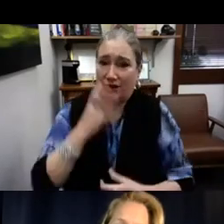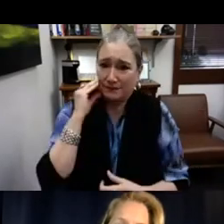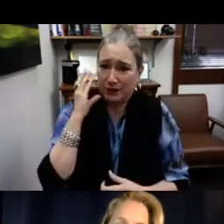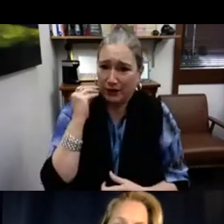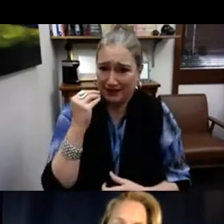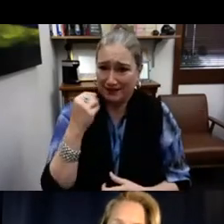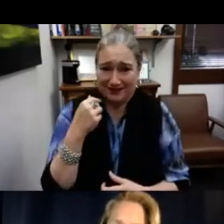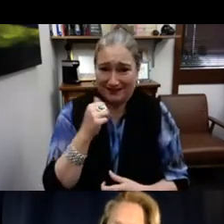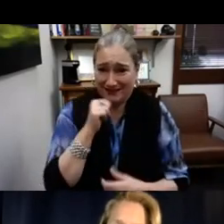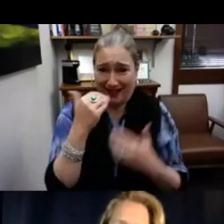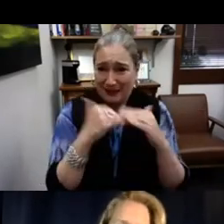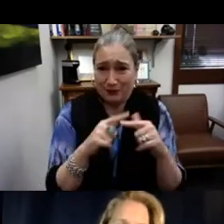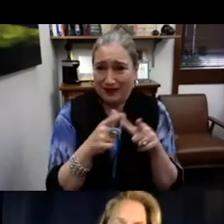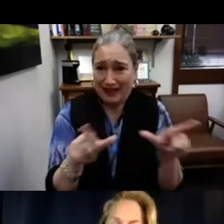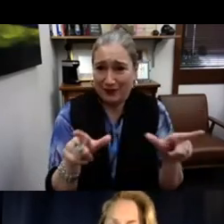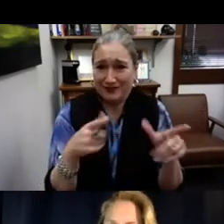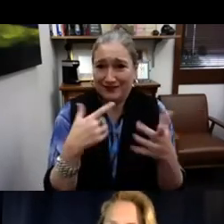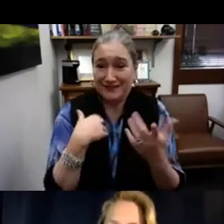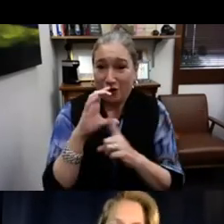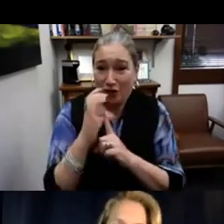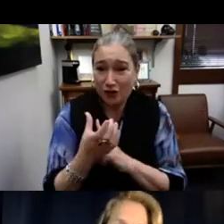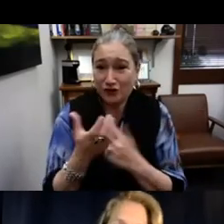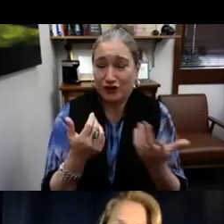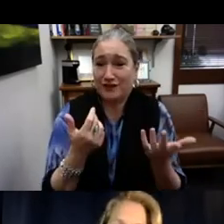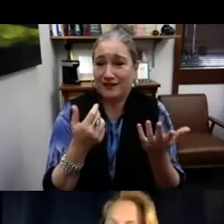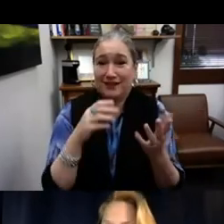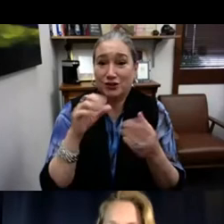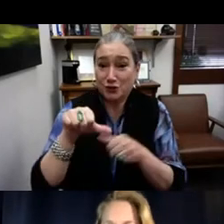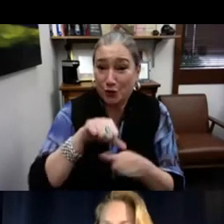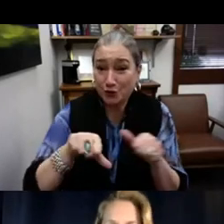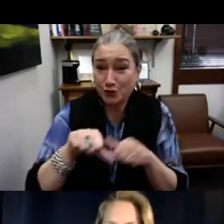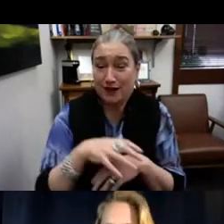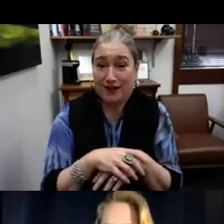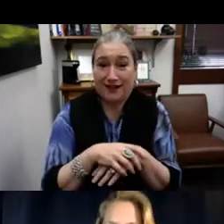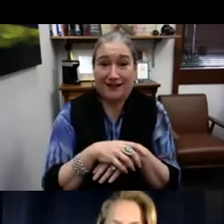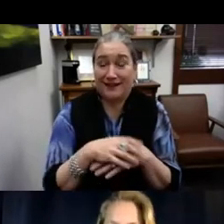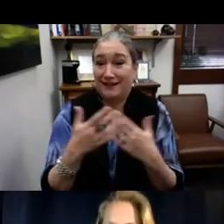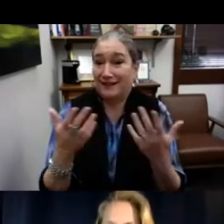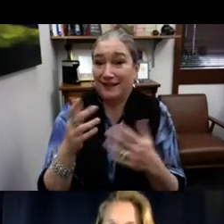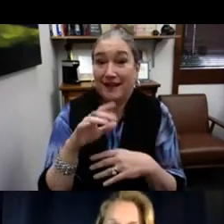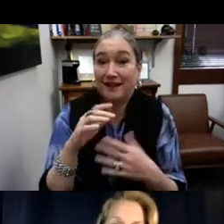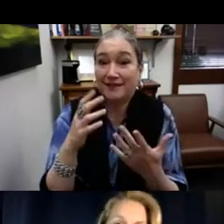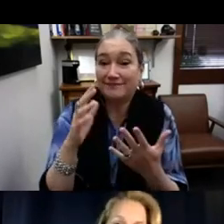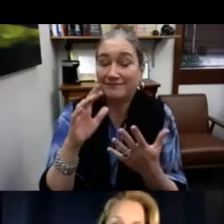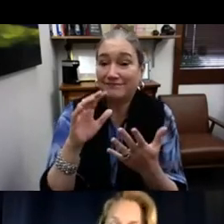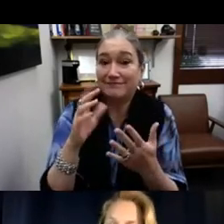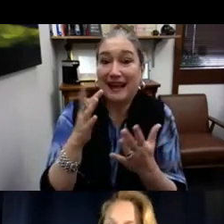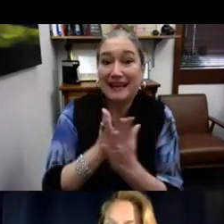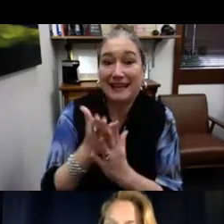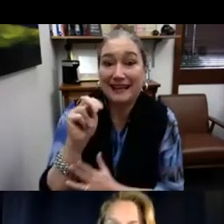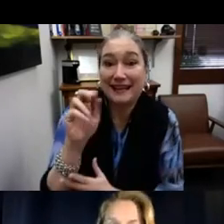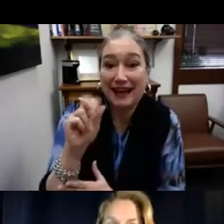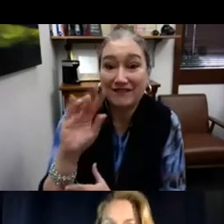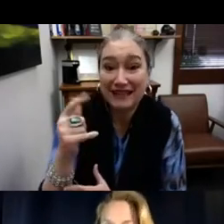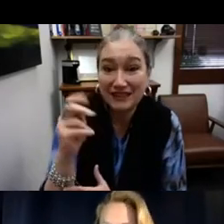So there's so many other parts to our lived experience that isn't just about ASL or language. It's about, you know,